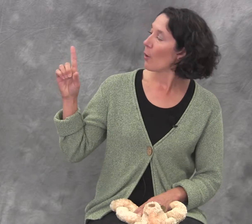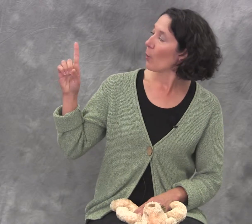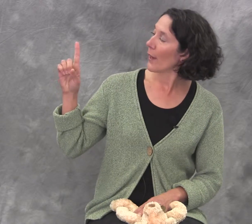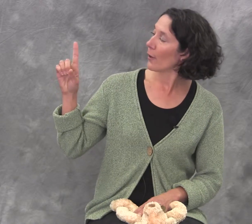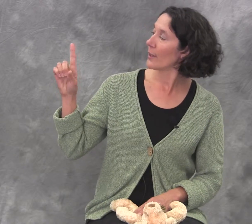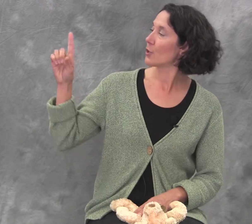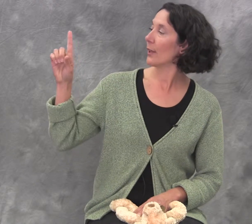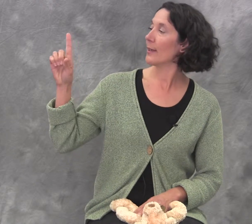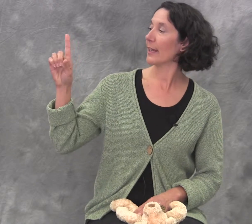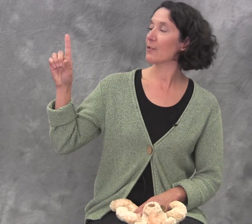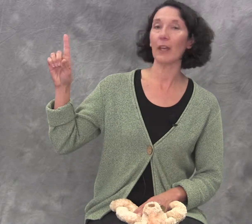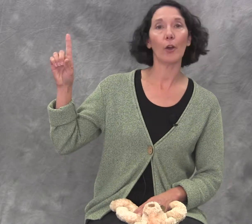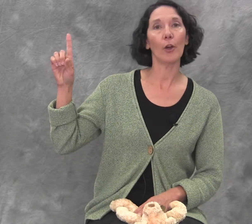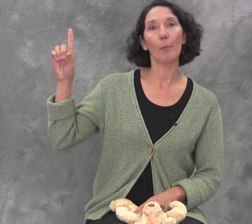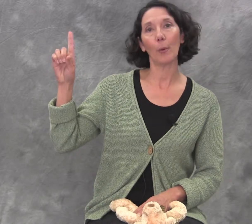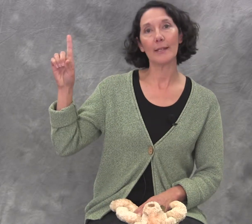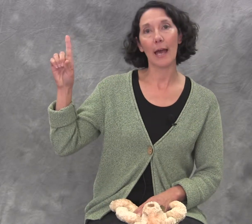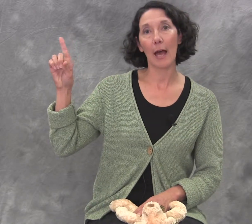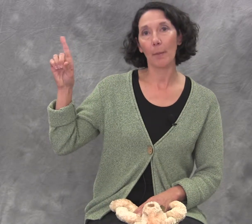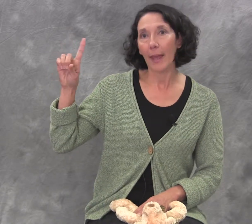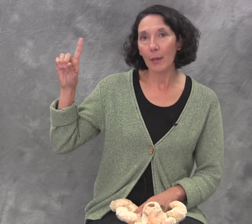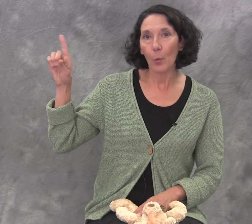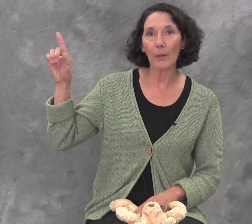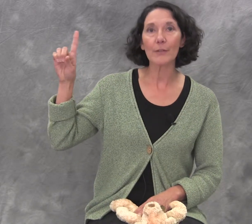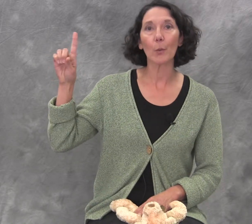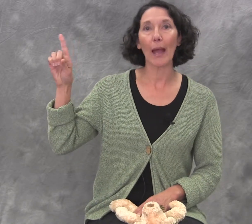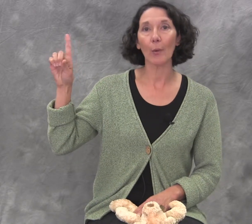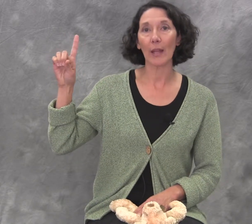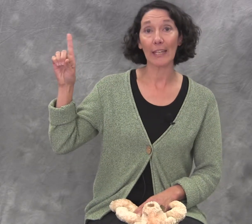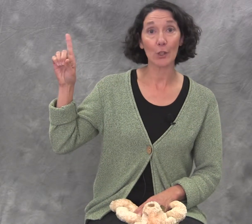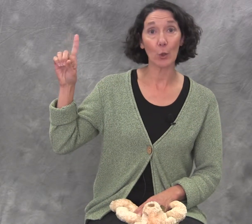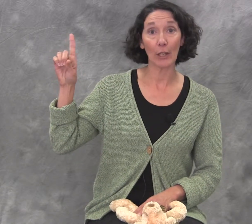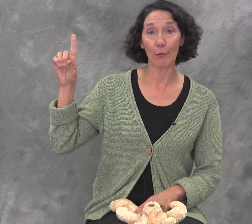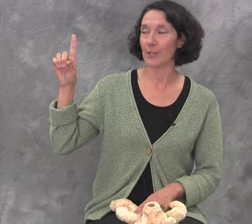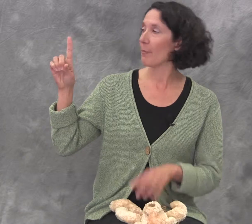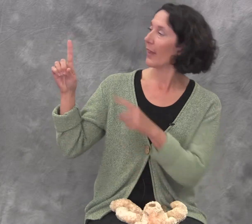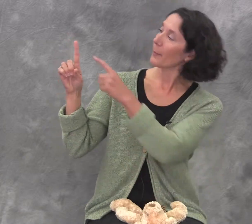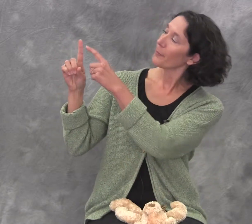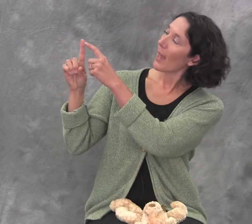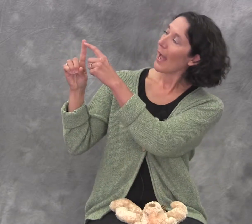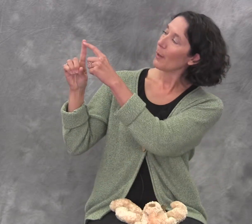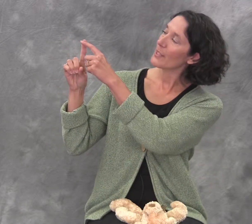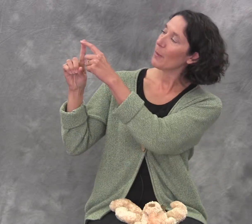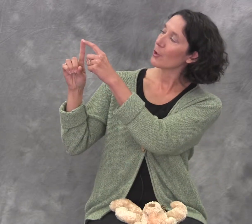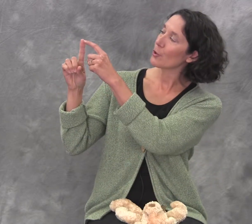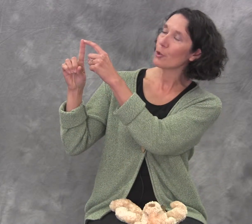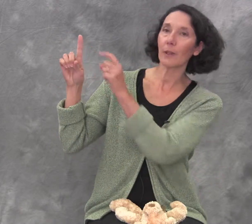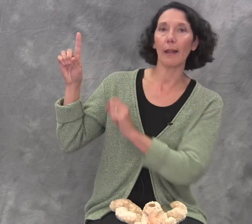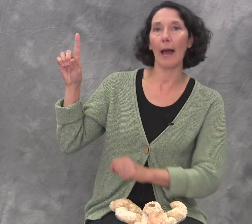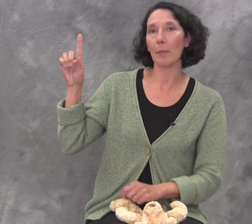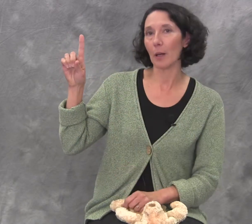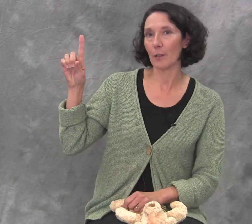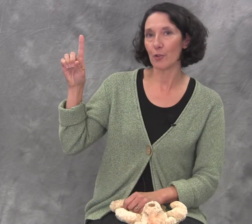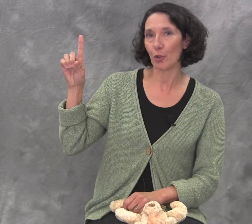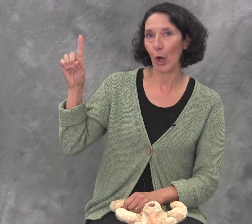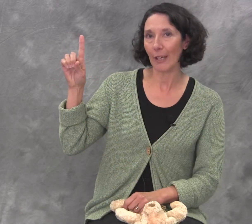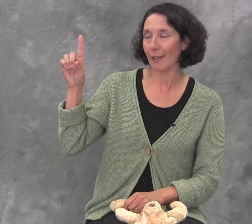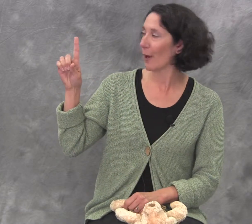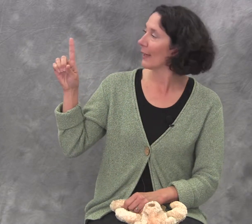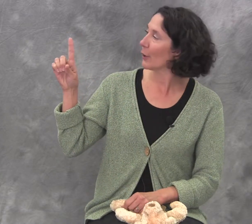Now where is your index finger points up and it wiggles around like it's looking for something. I always picture two little eyeballs drawn in right